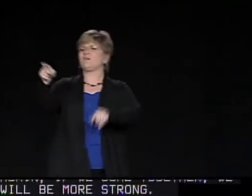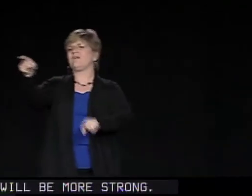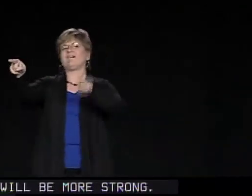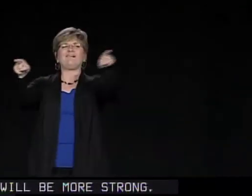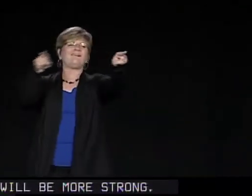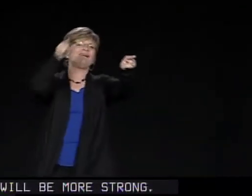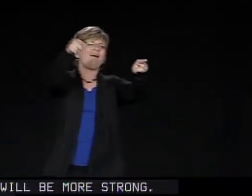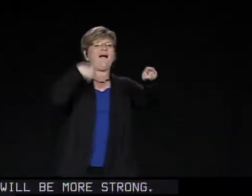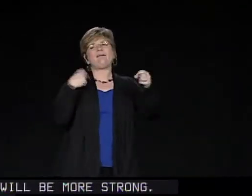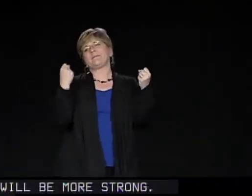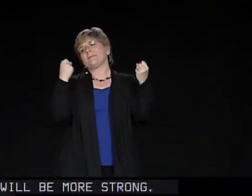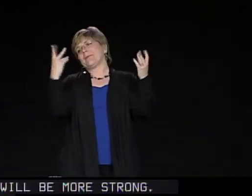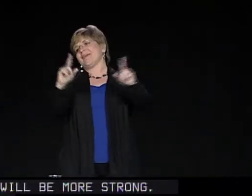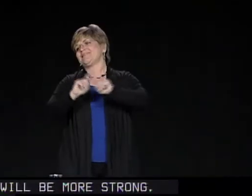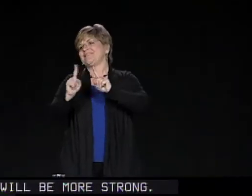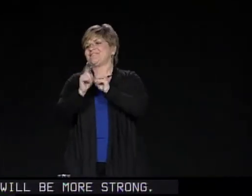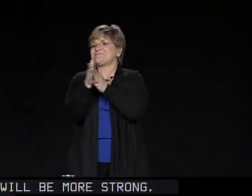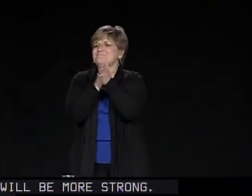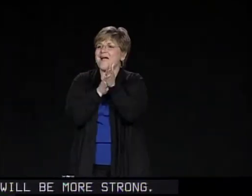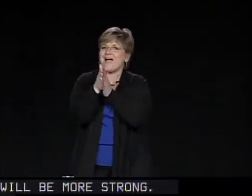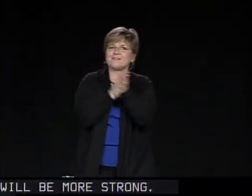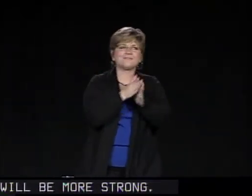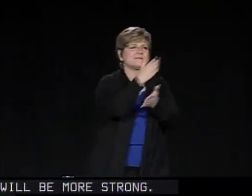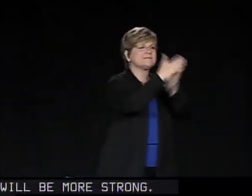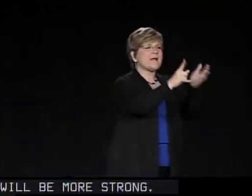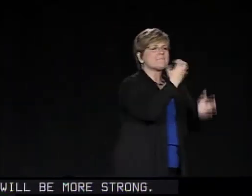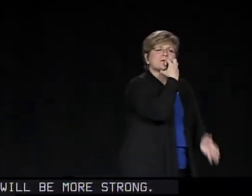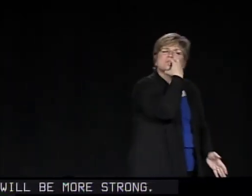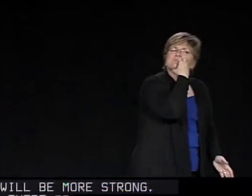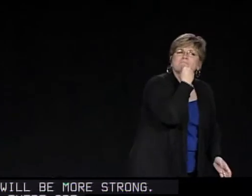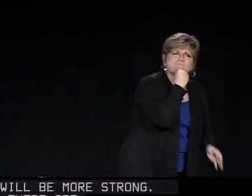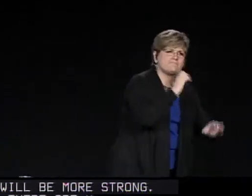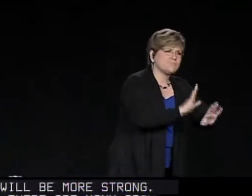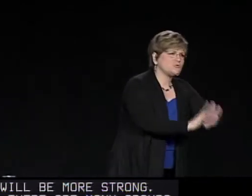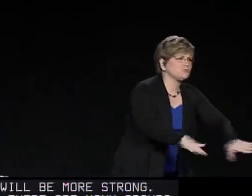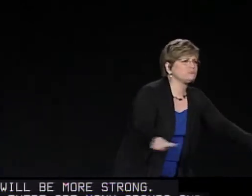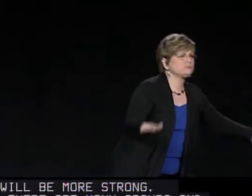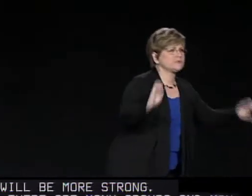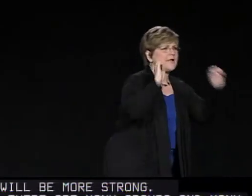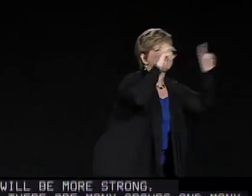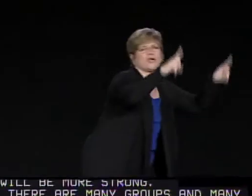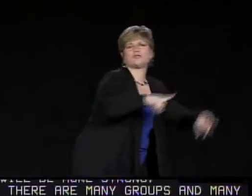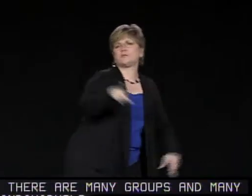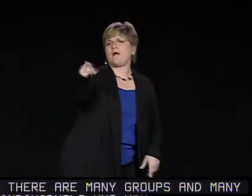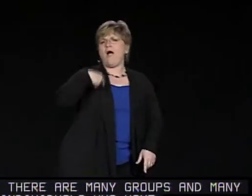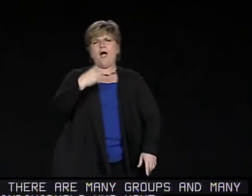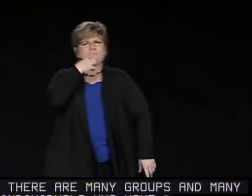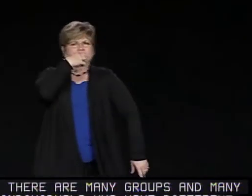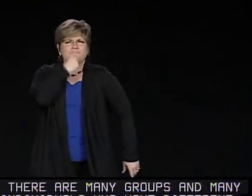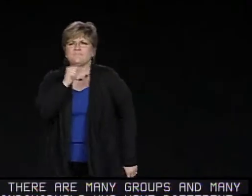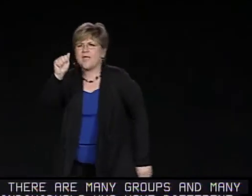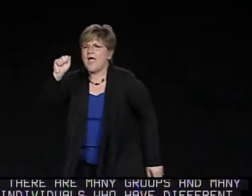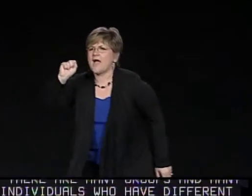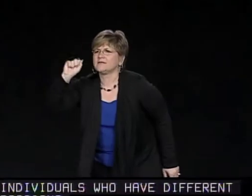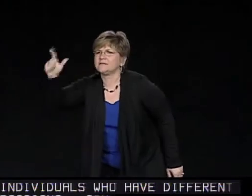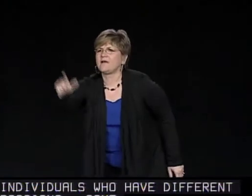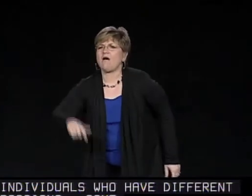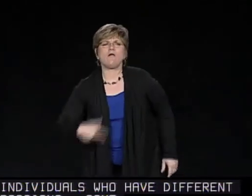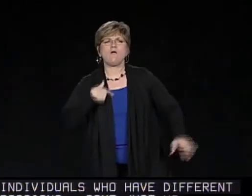There are many groups and many individuals who have different passions. Some just have a passion for children, for educating